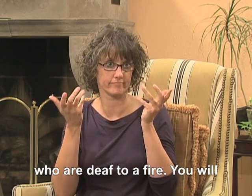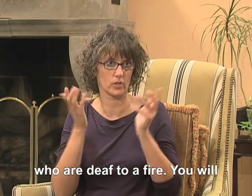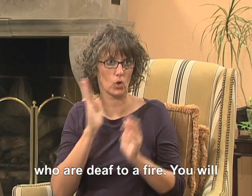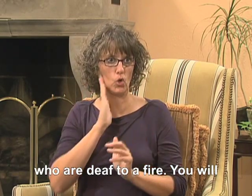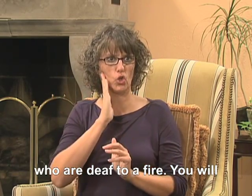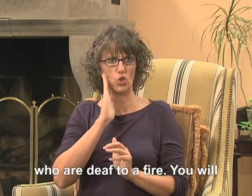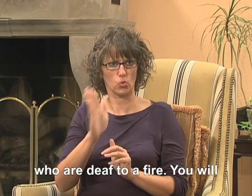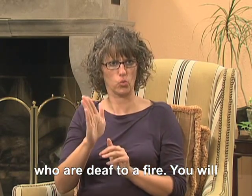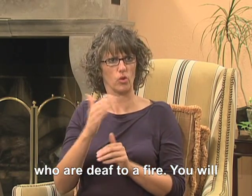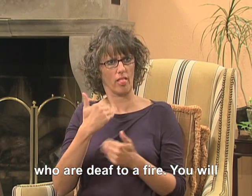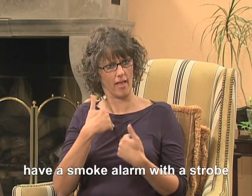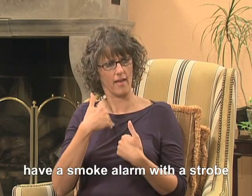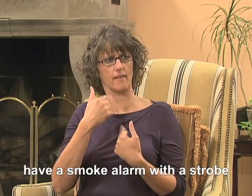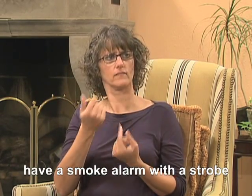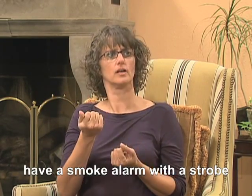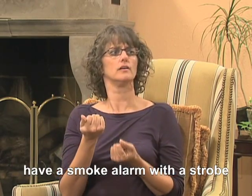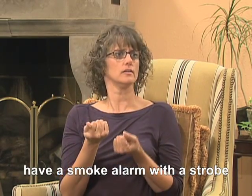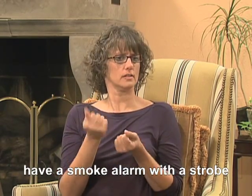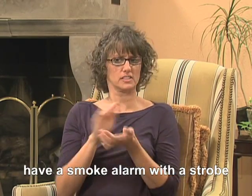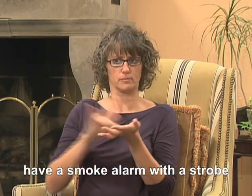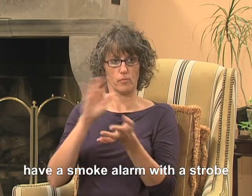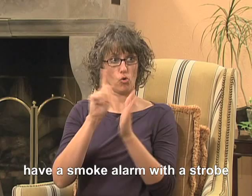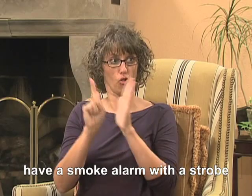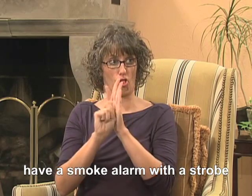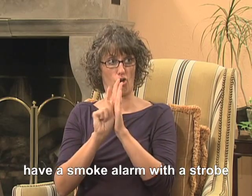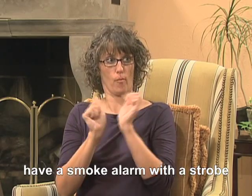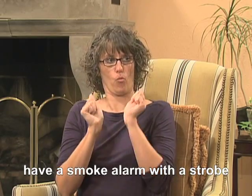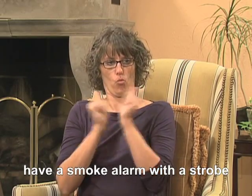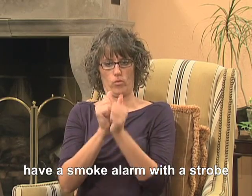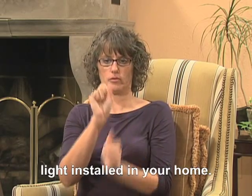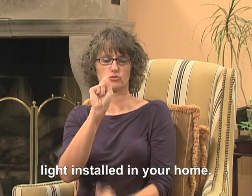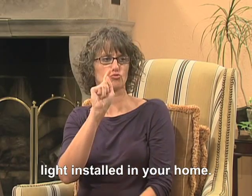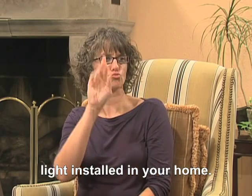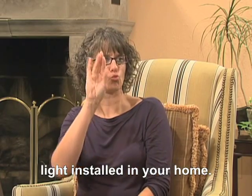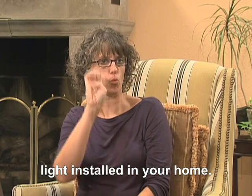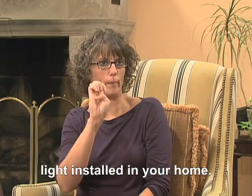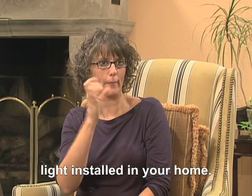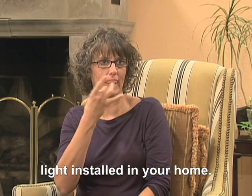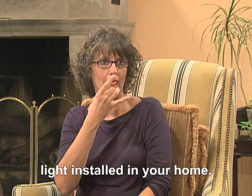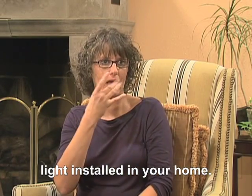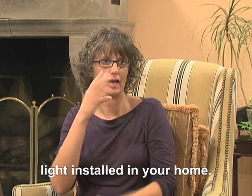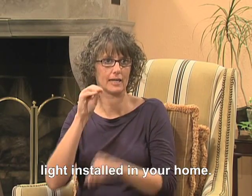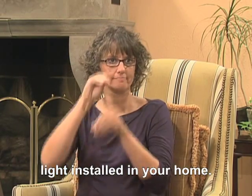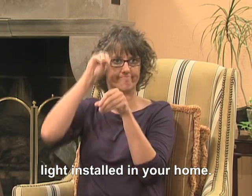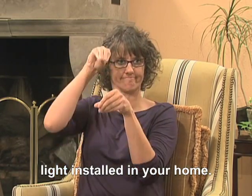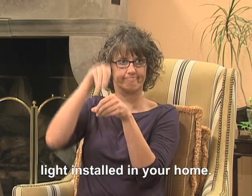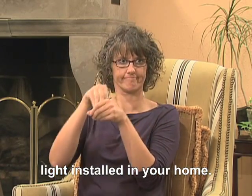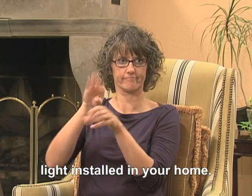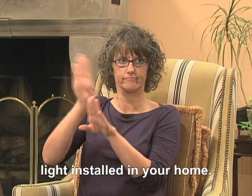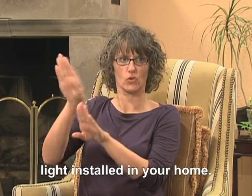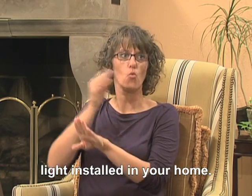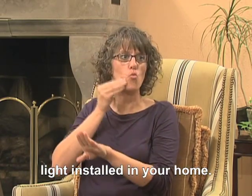You will have a smoke alarm with a strobe light installed in your home.